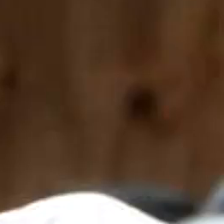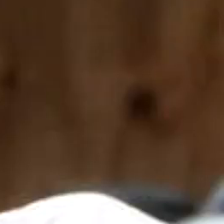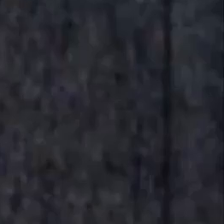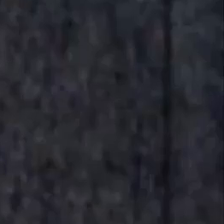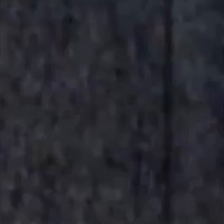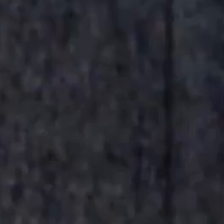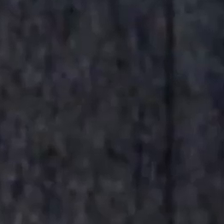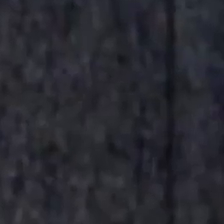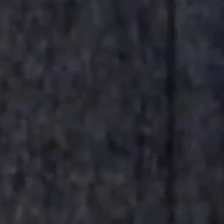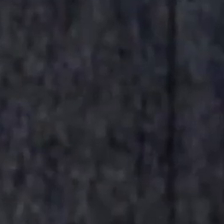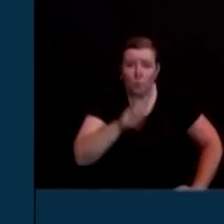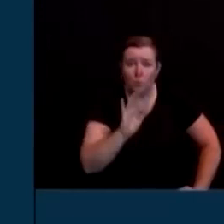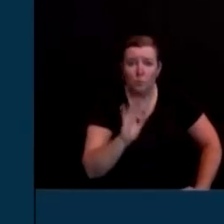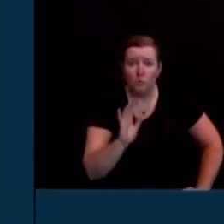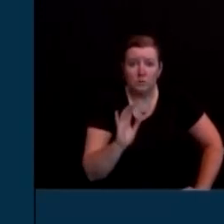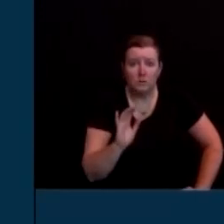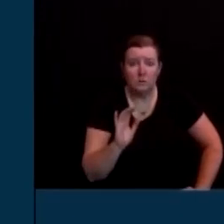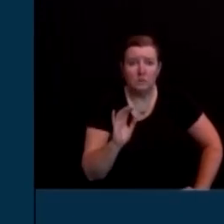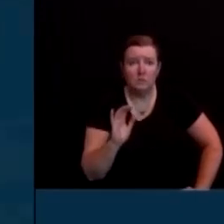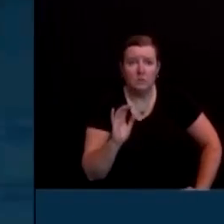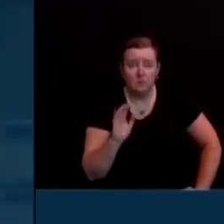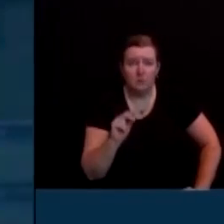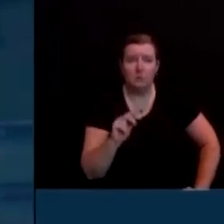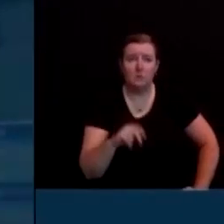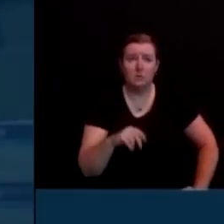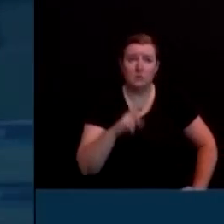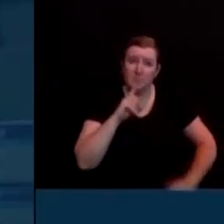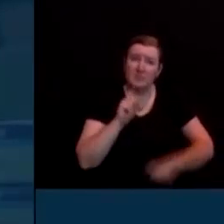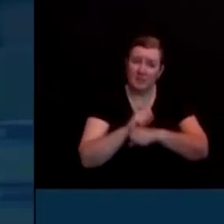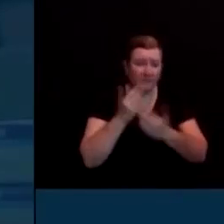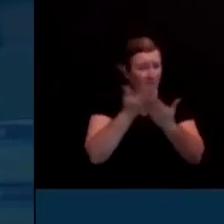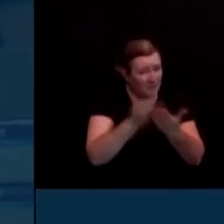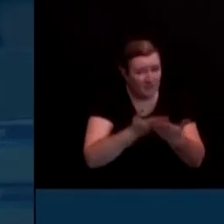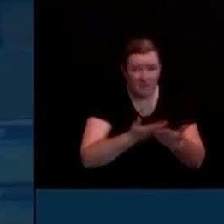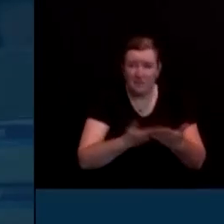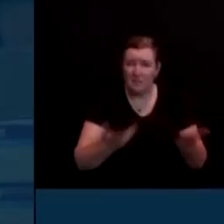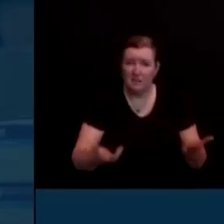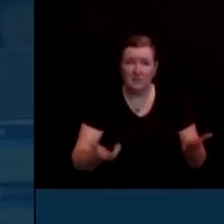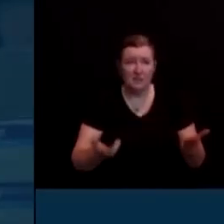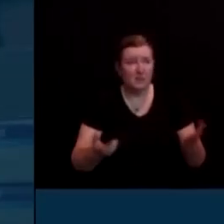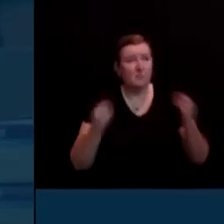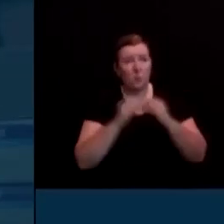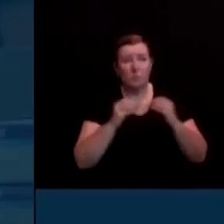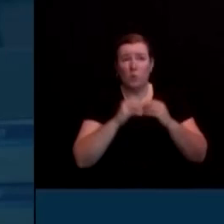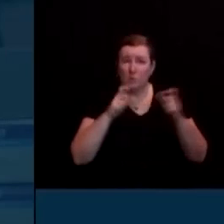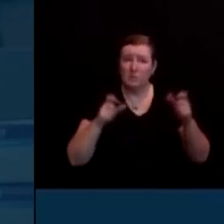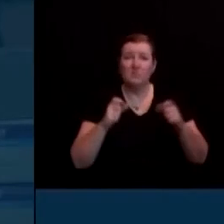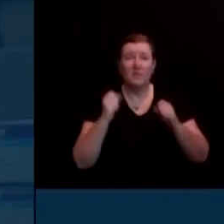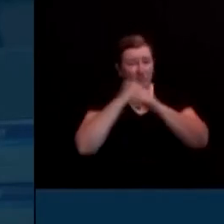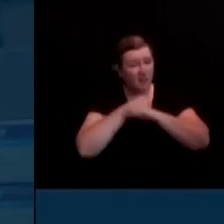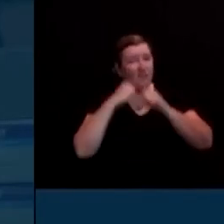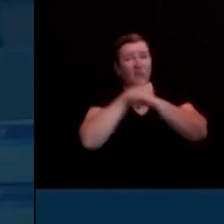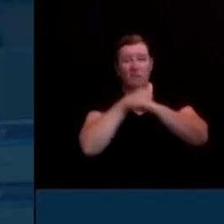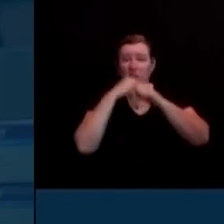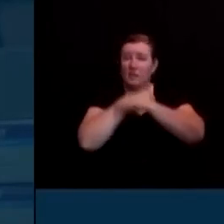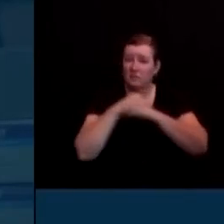showed signs of strain. These are the cold facts. More and more people are fighting for their lives against COVID-19 as we sit